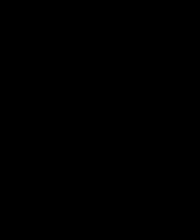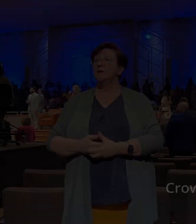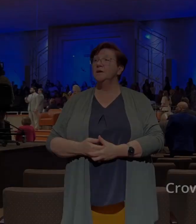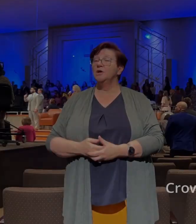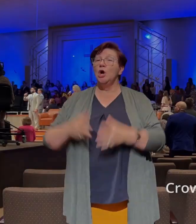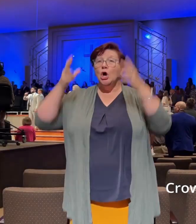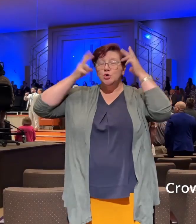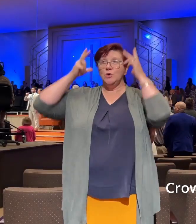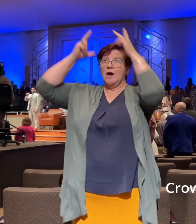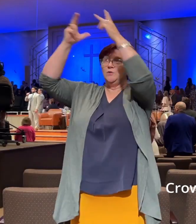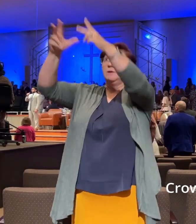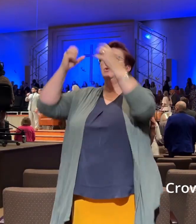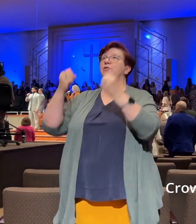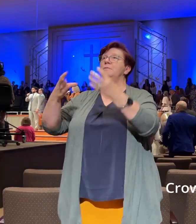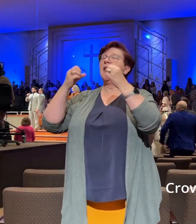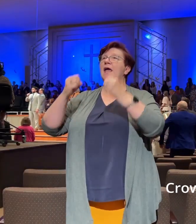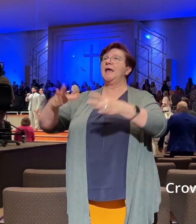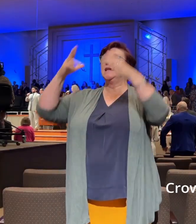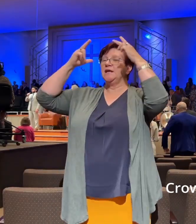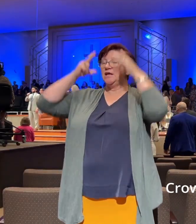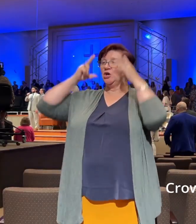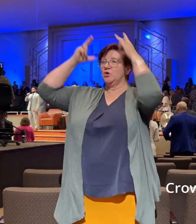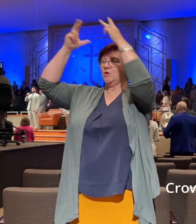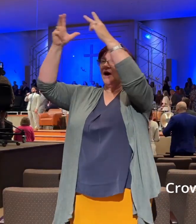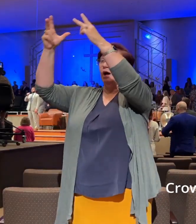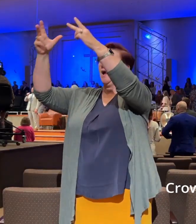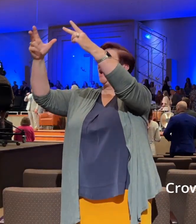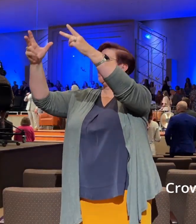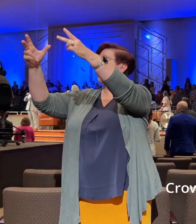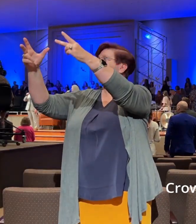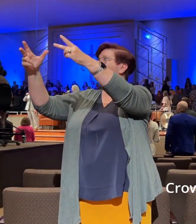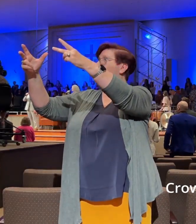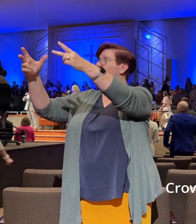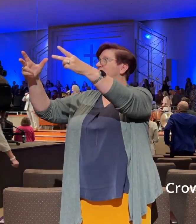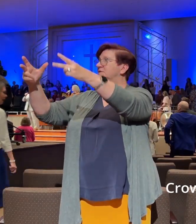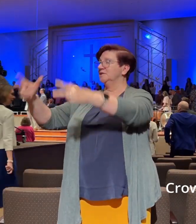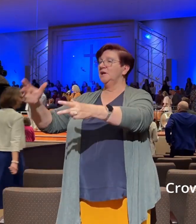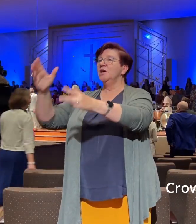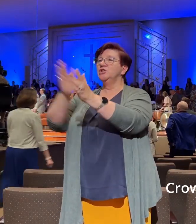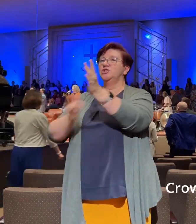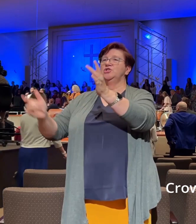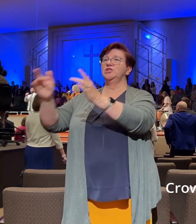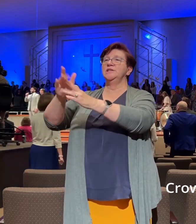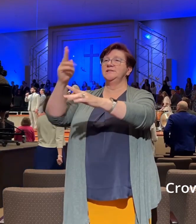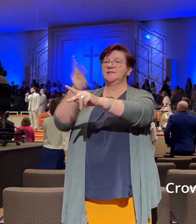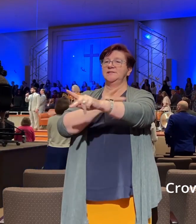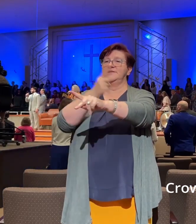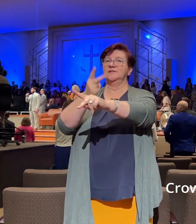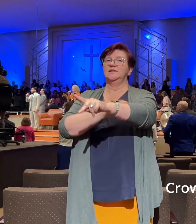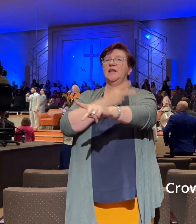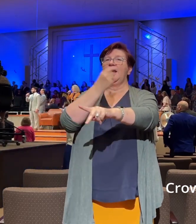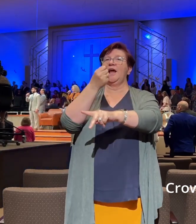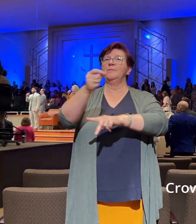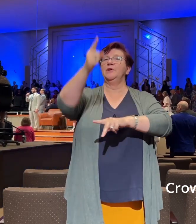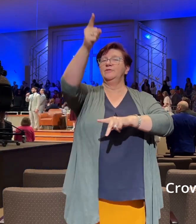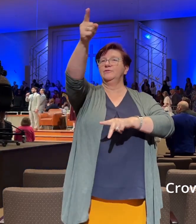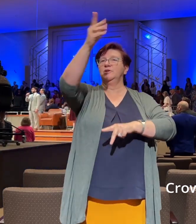Crown Him with many crowns, the Lamb upon His